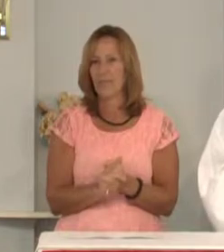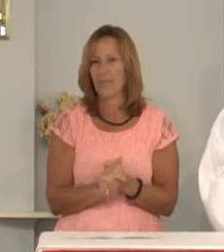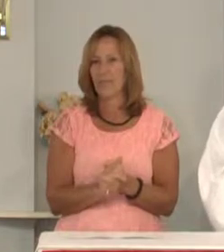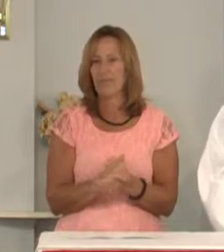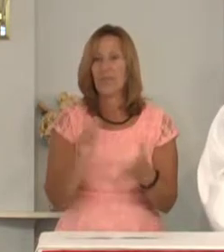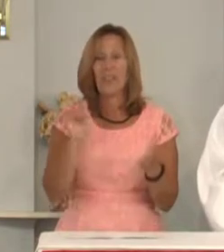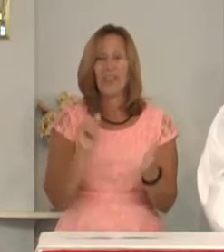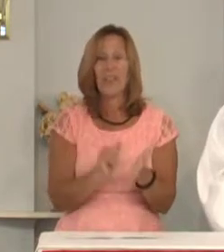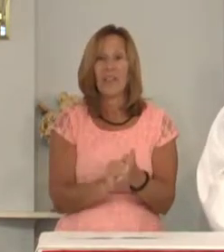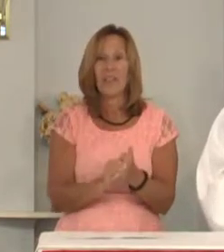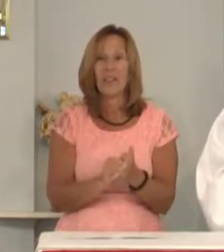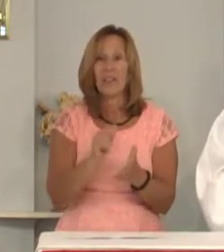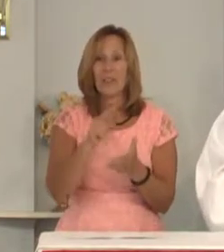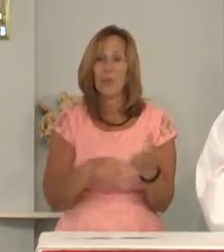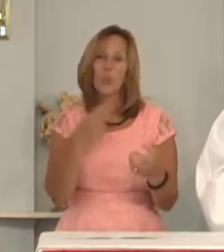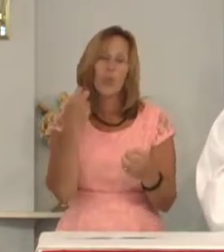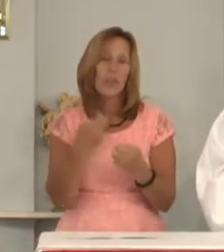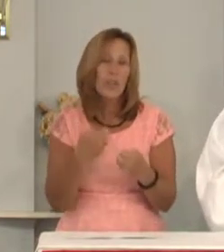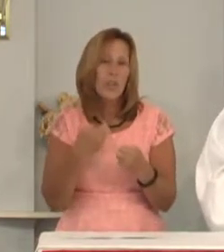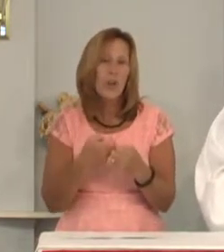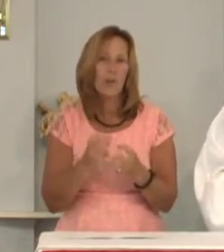And that is what is hard.